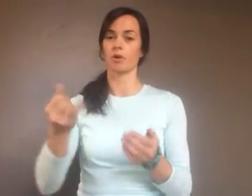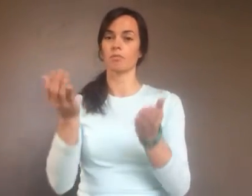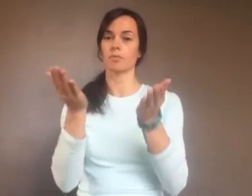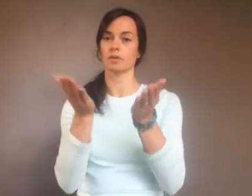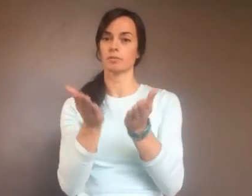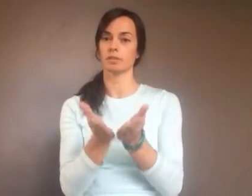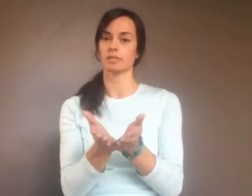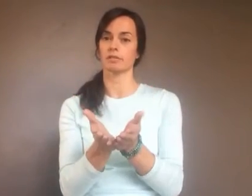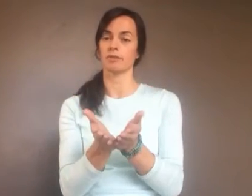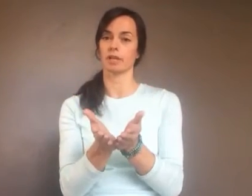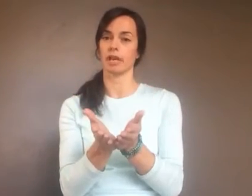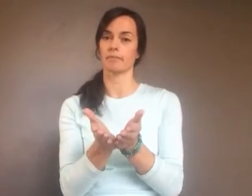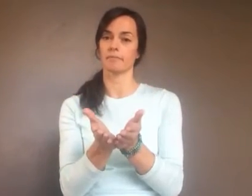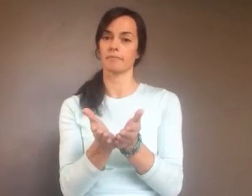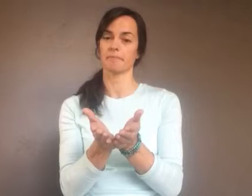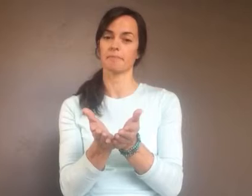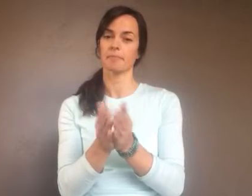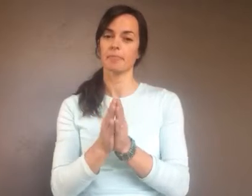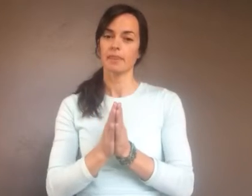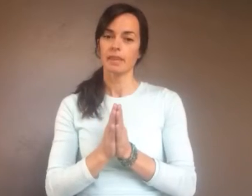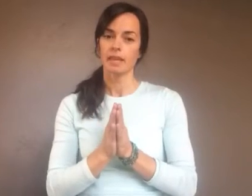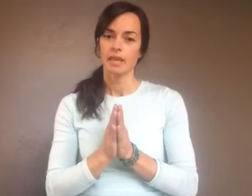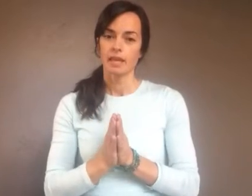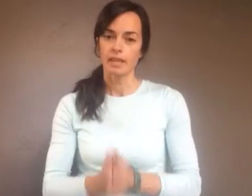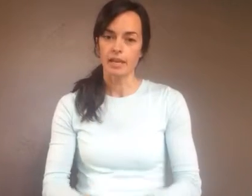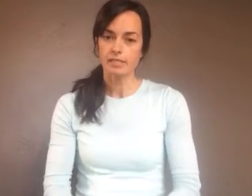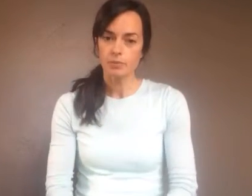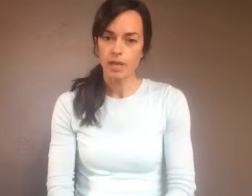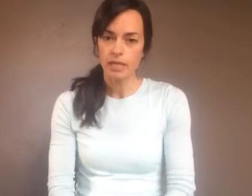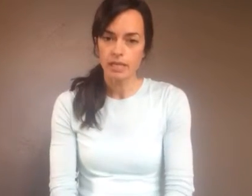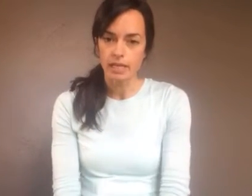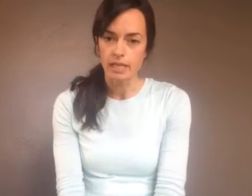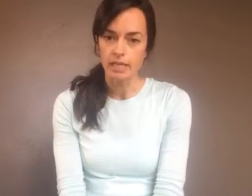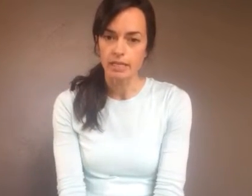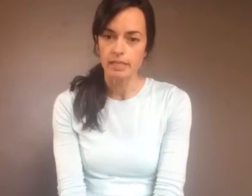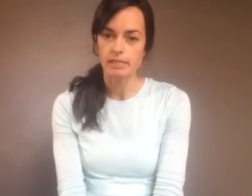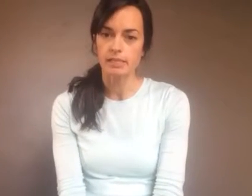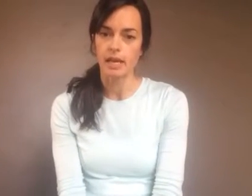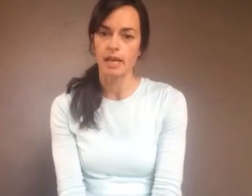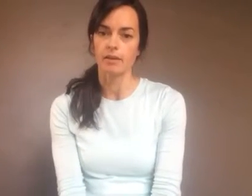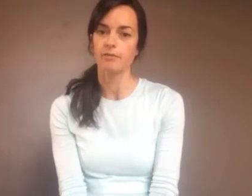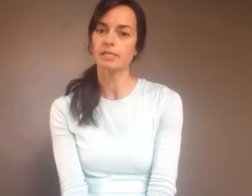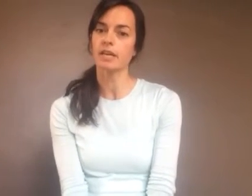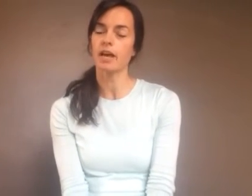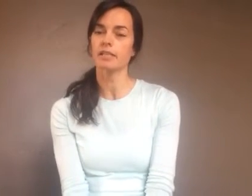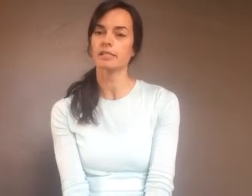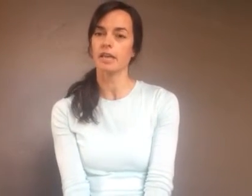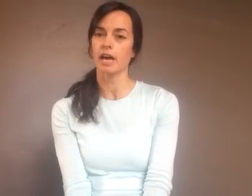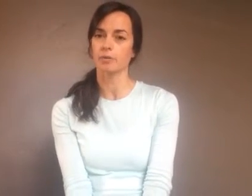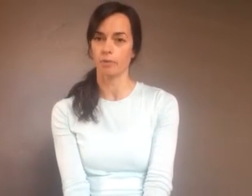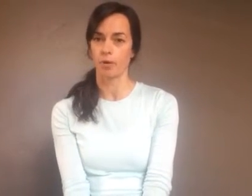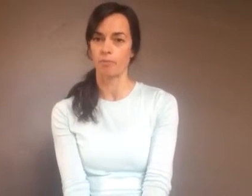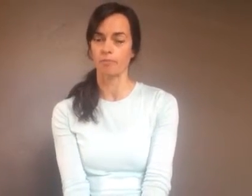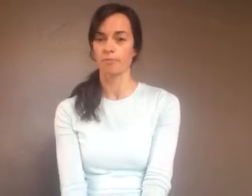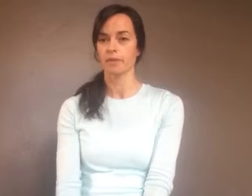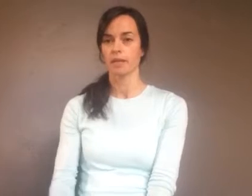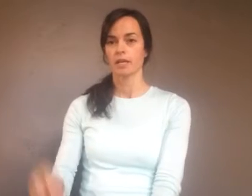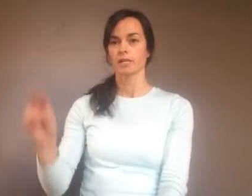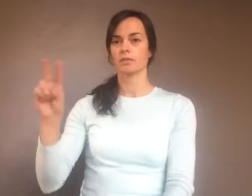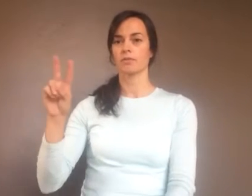Jerome completes the Vulgate. The next one is Visigoths sack Rome. So